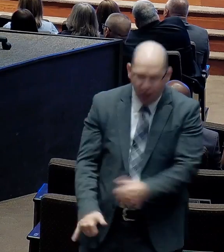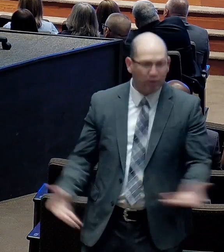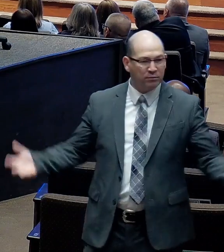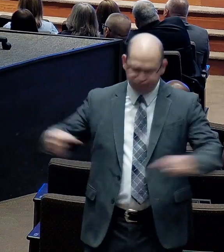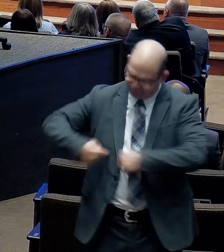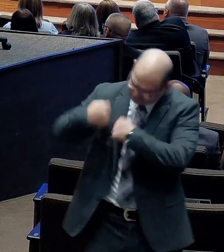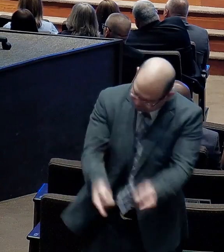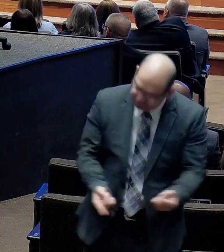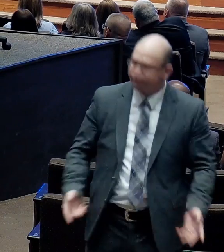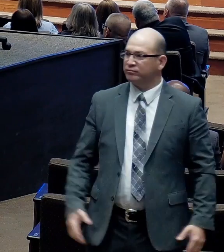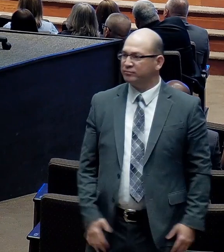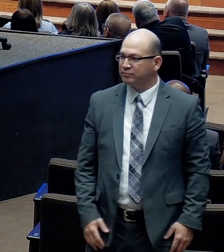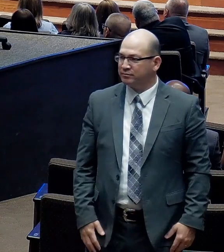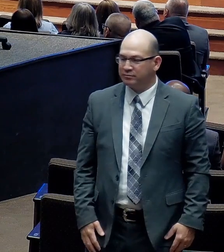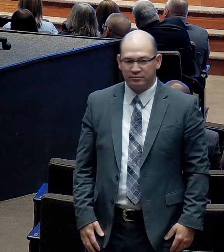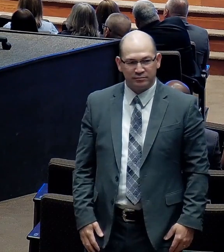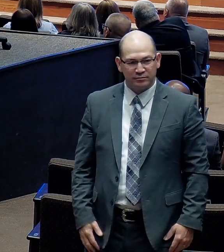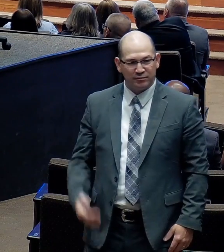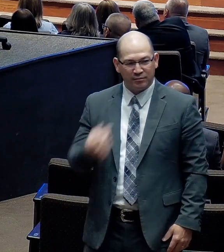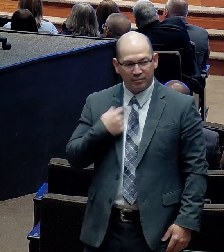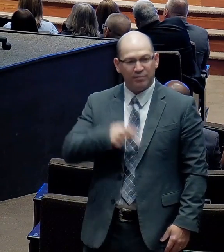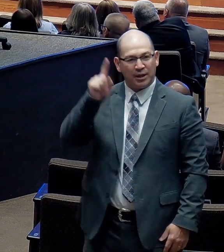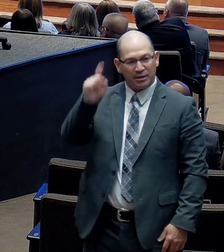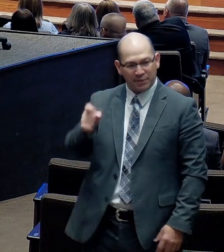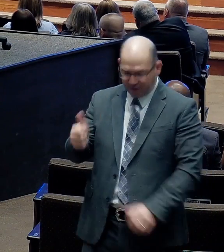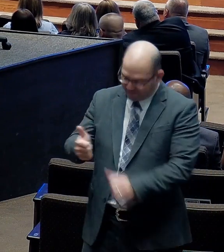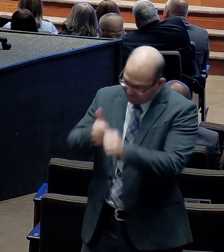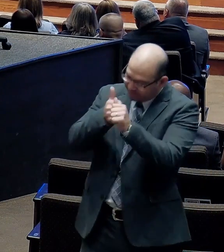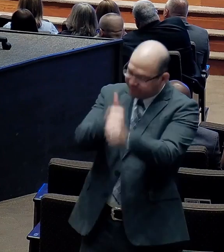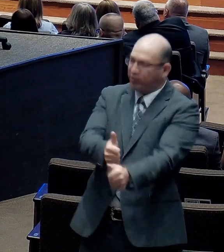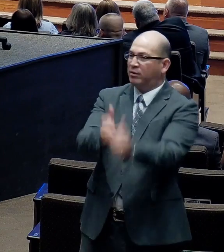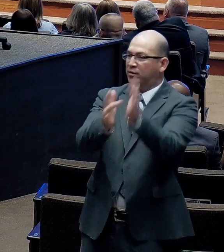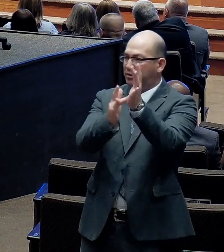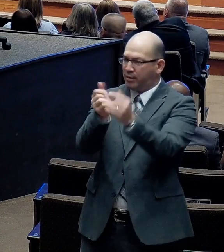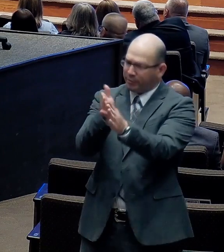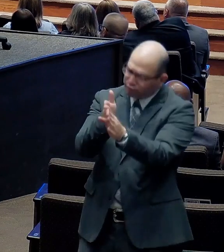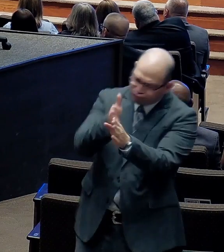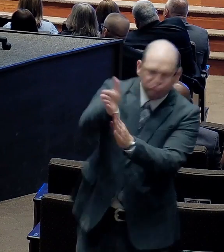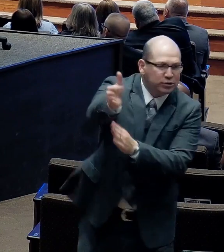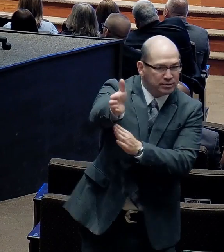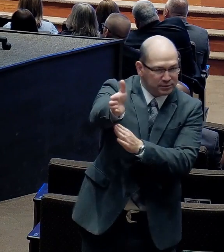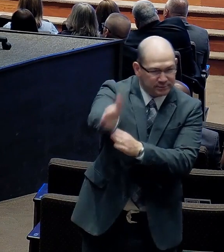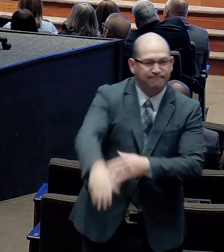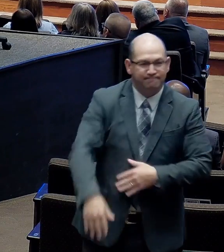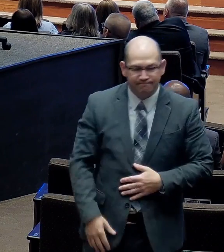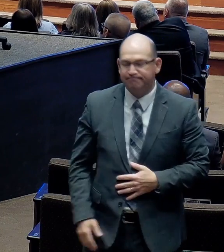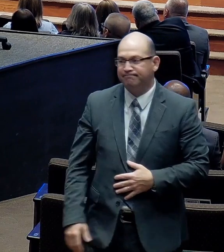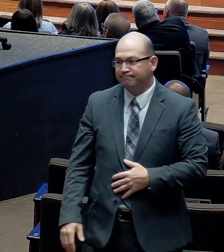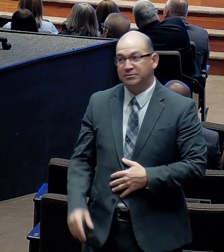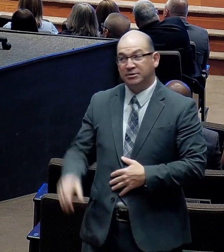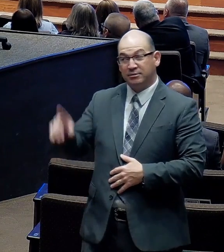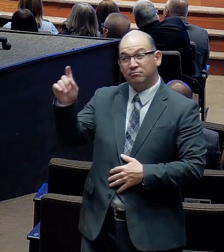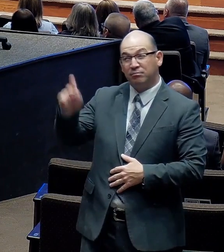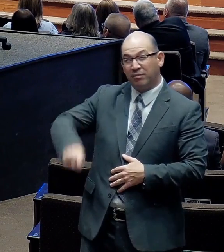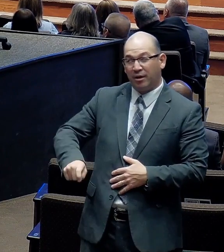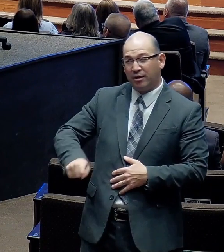We must stay with. The word of God. We must depend. Be dependent on.